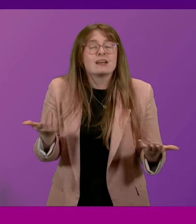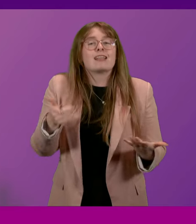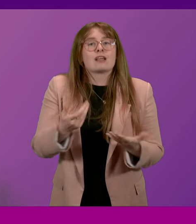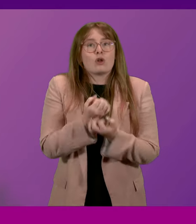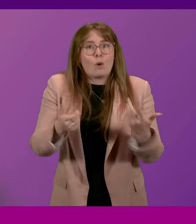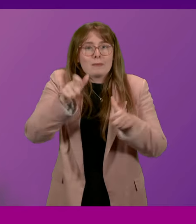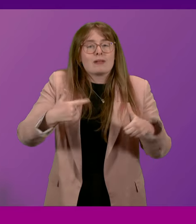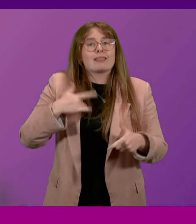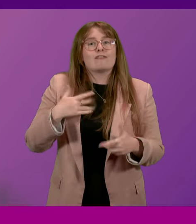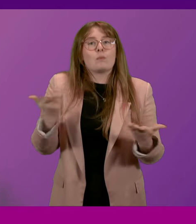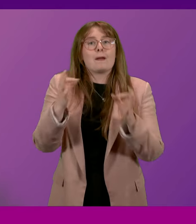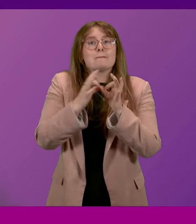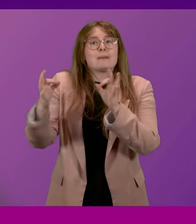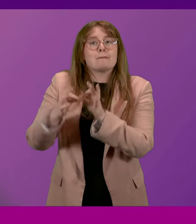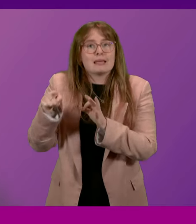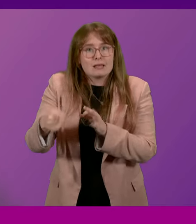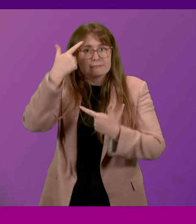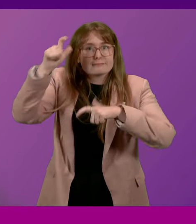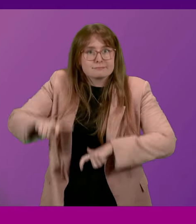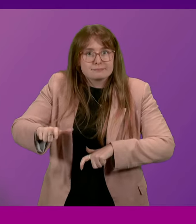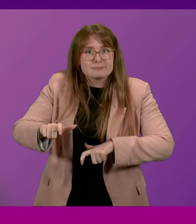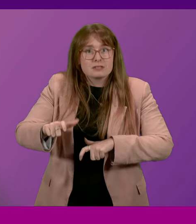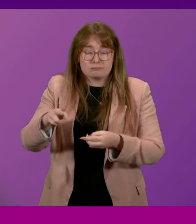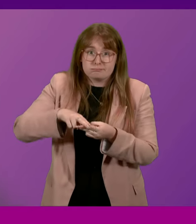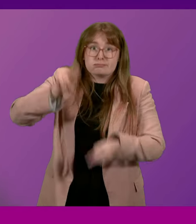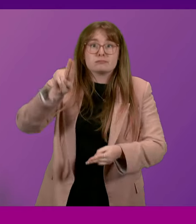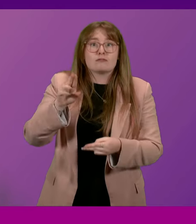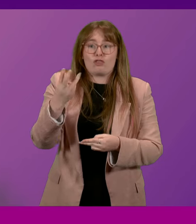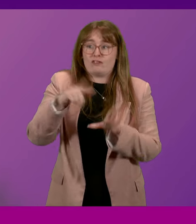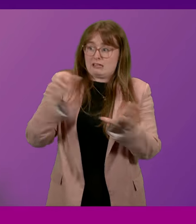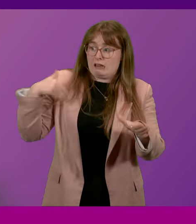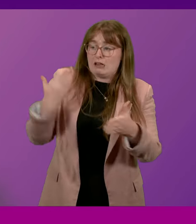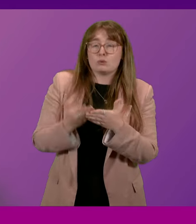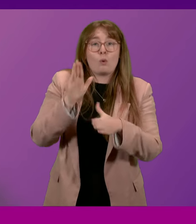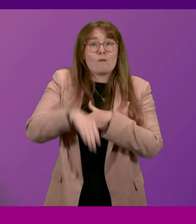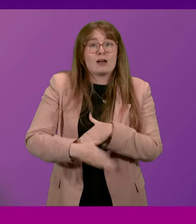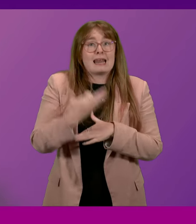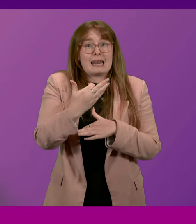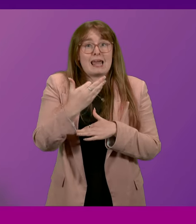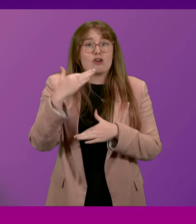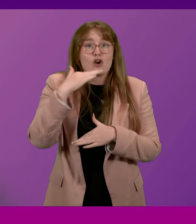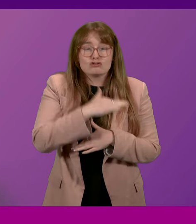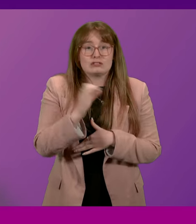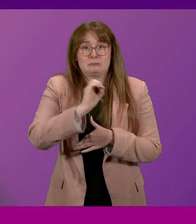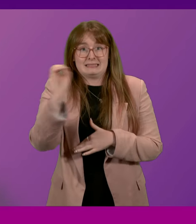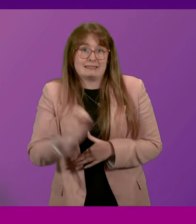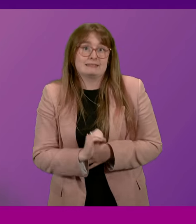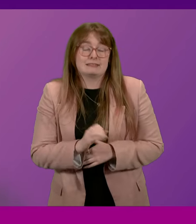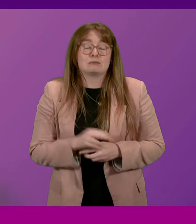in B&Bs has soared in just the last three years by over 900%.